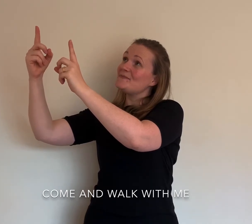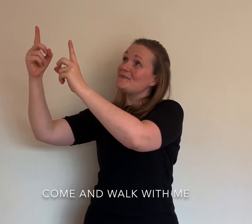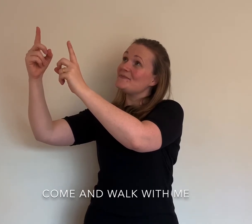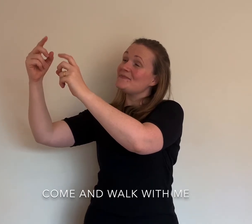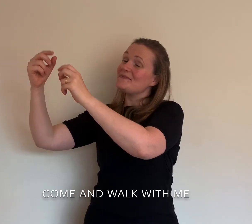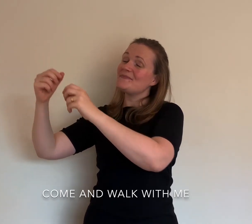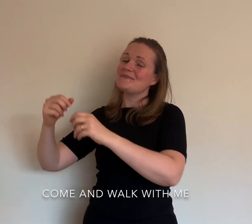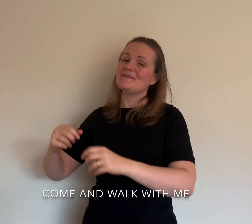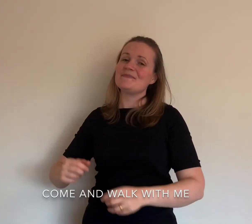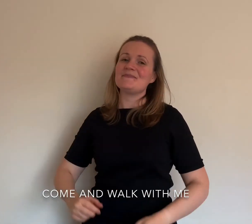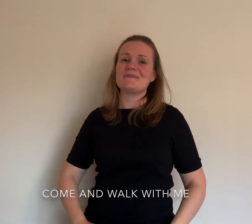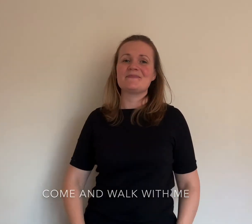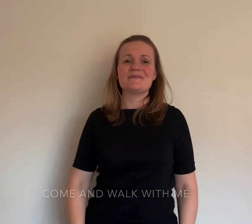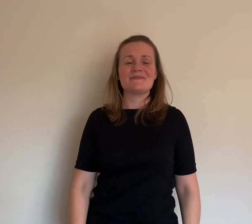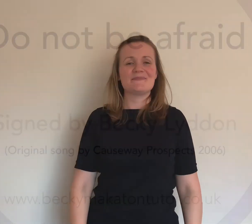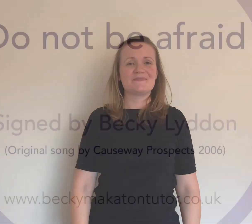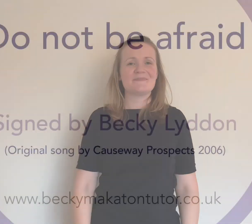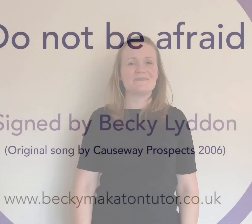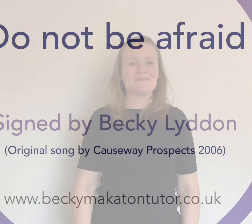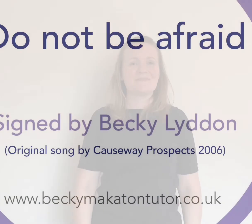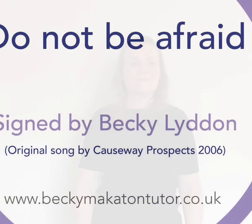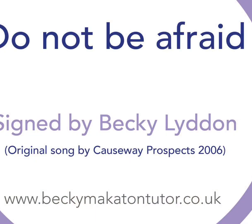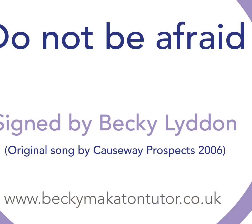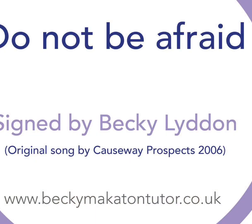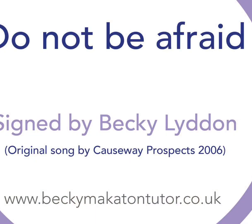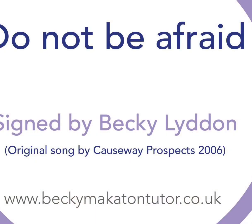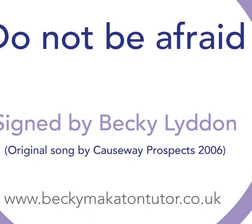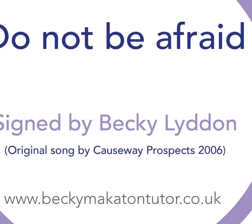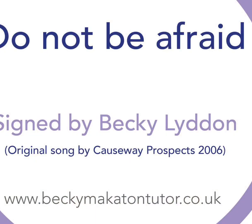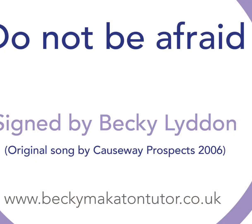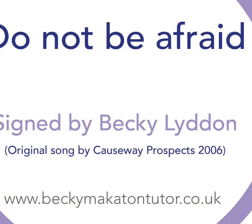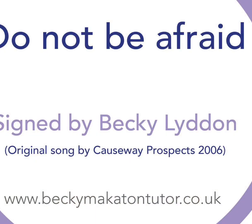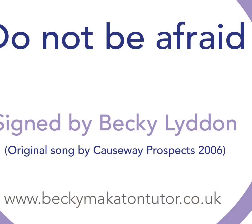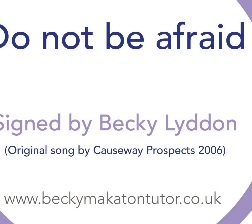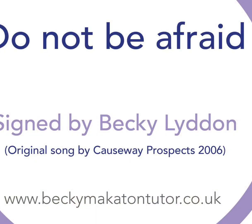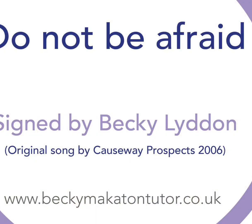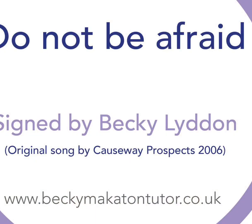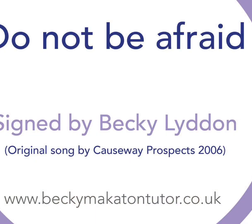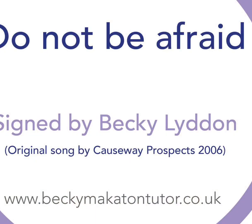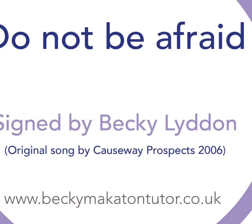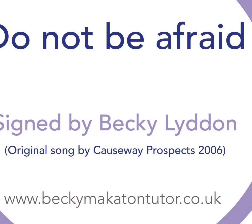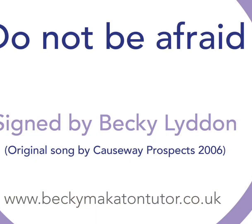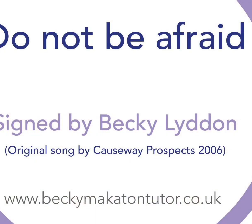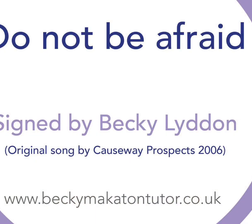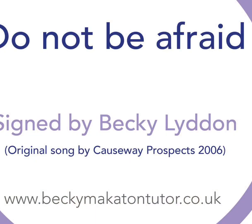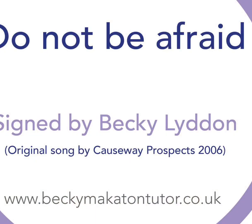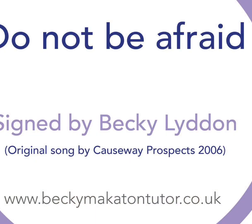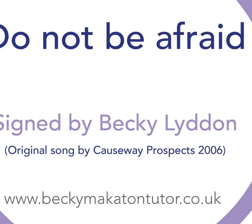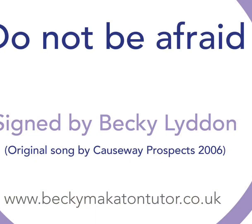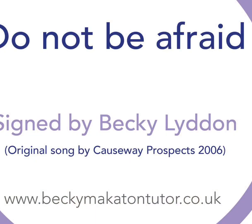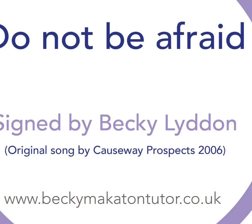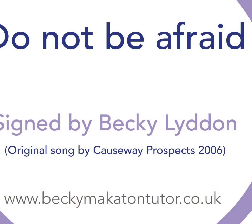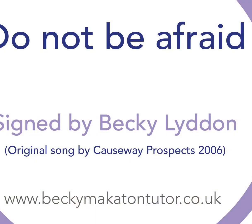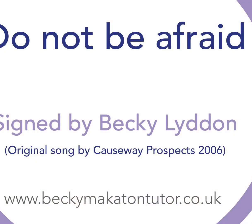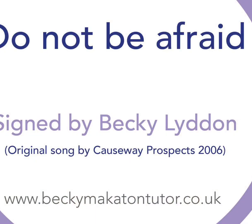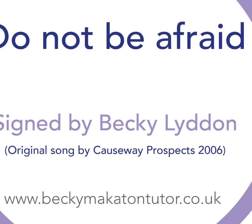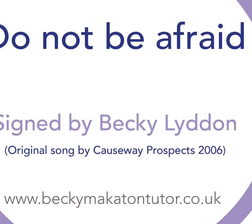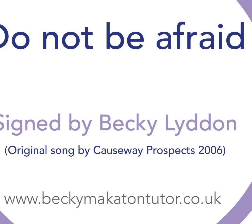not afraid, with take not you.